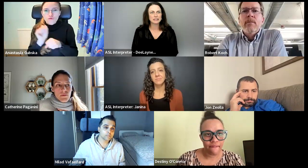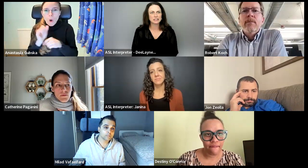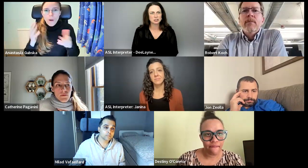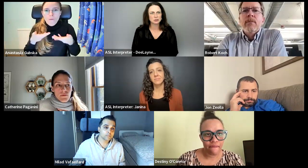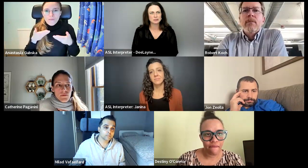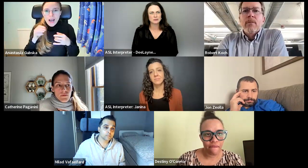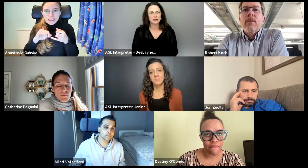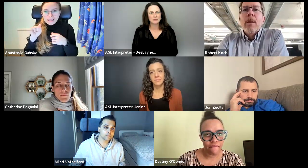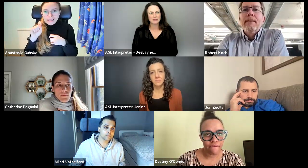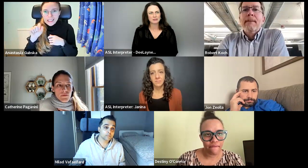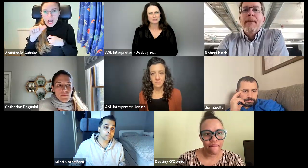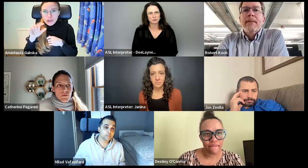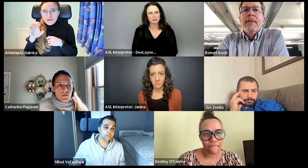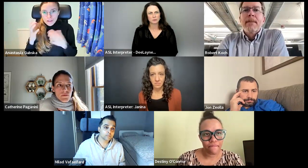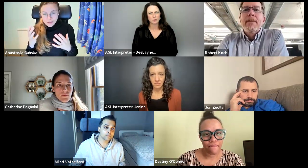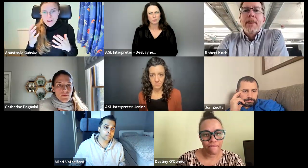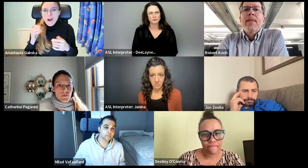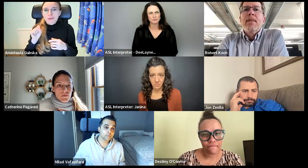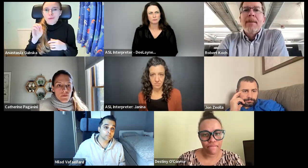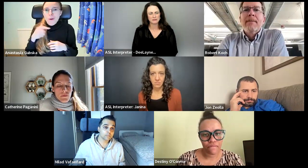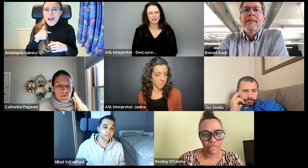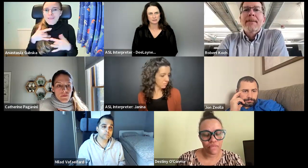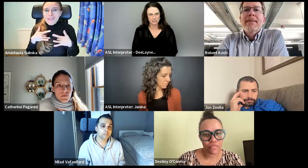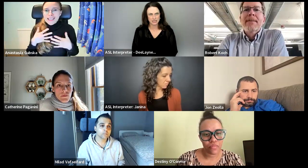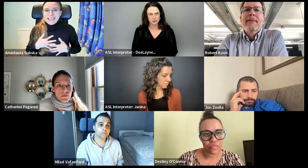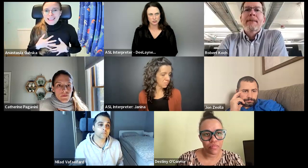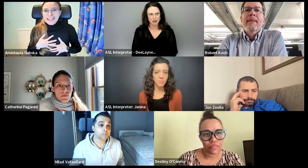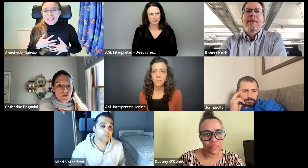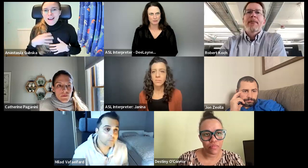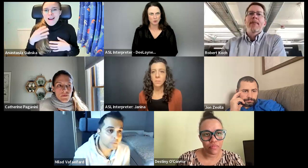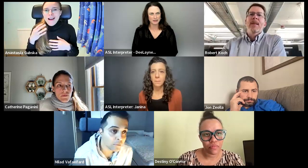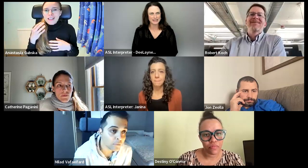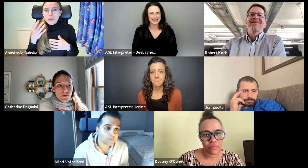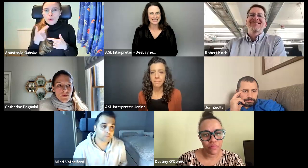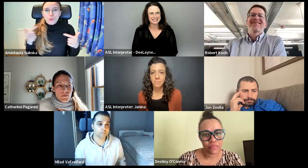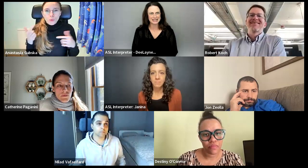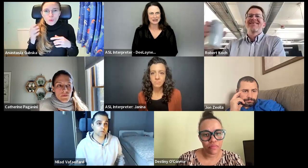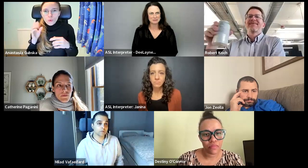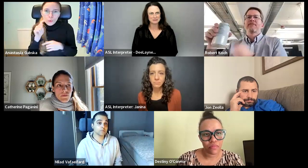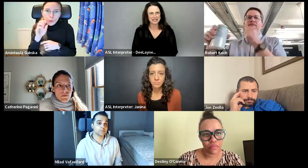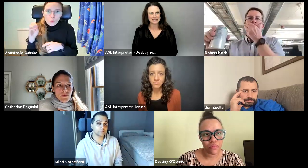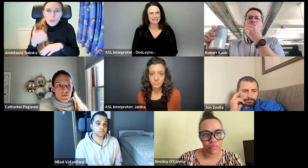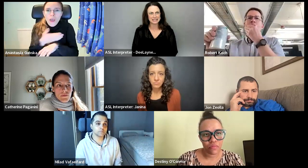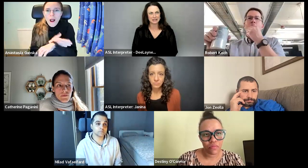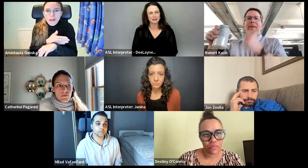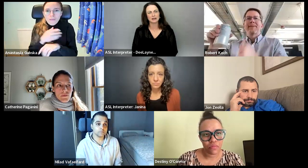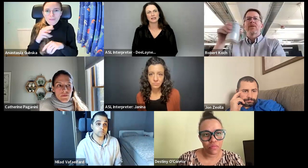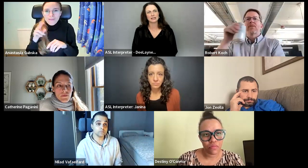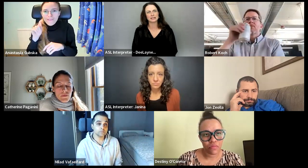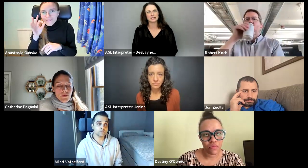accessibility issues, I think that's really what we've been invited to the stage to talk about more. And, and